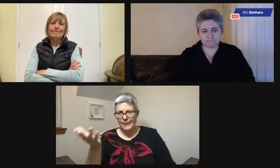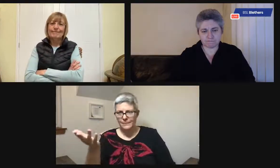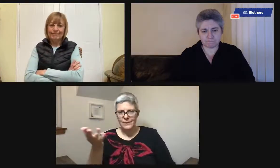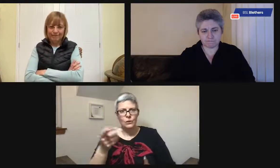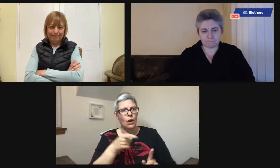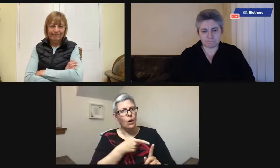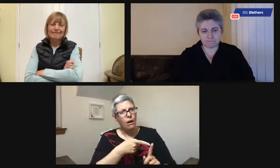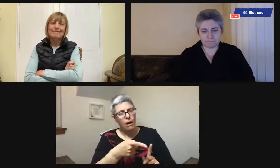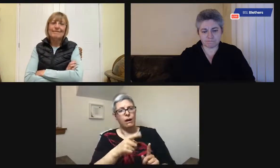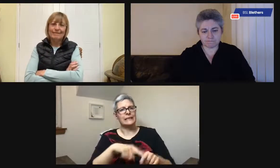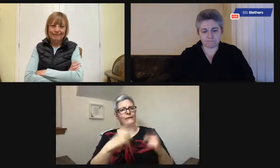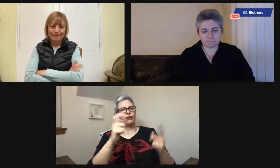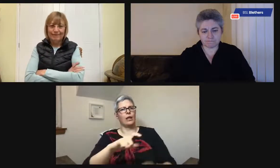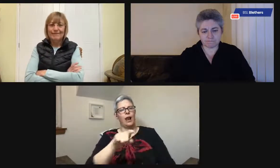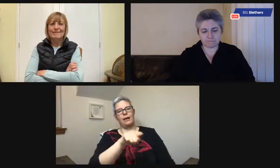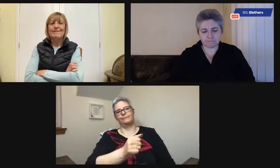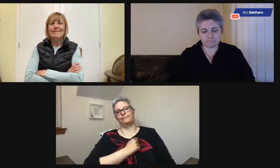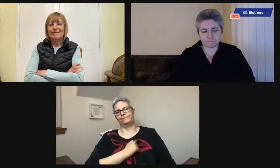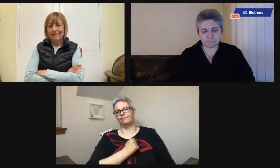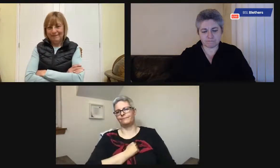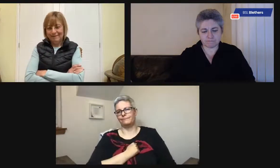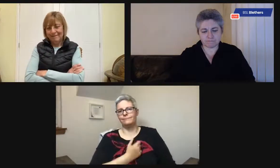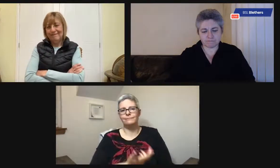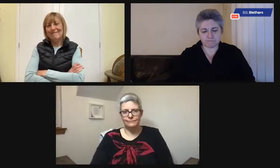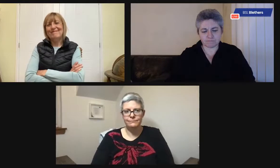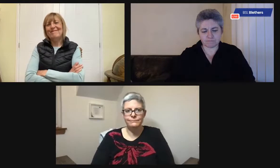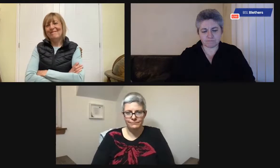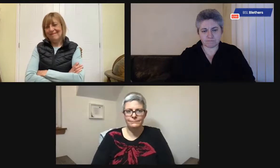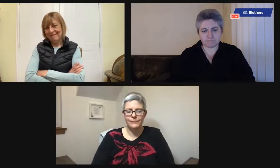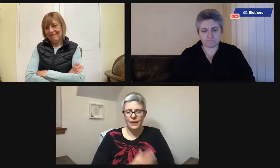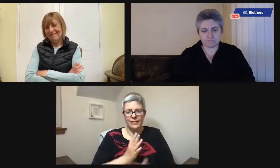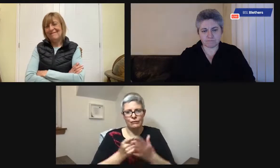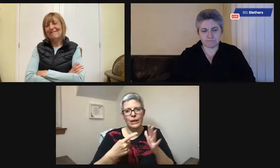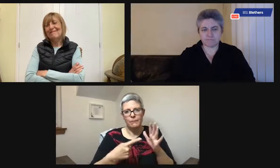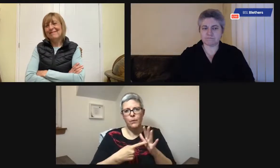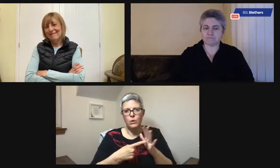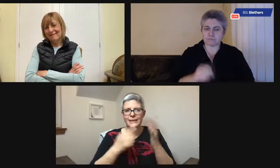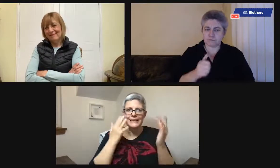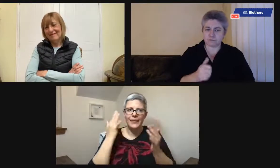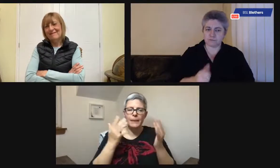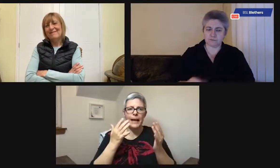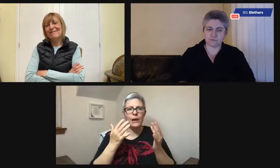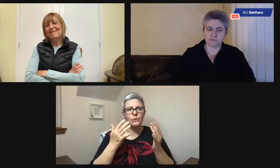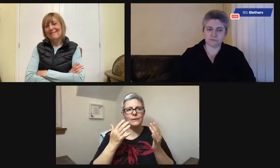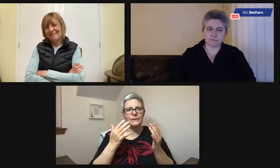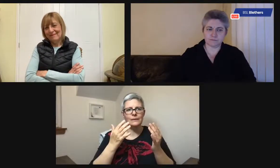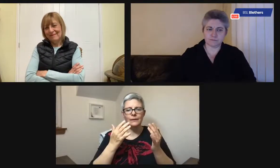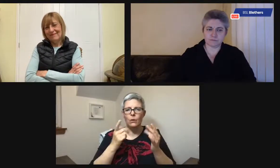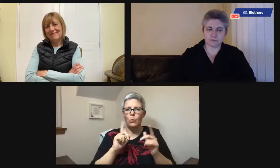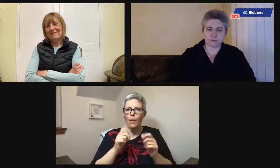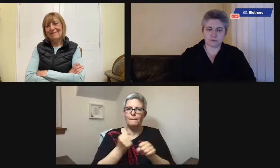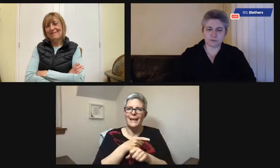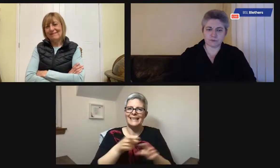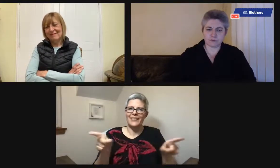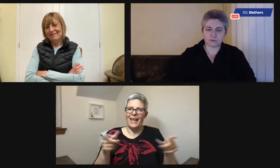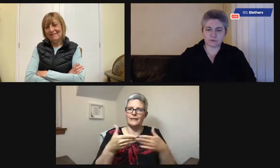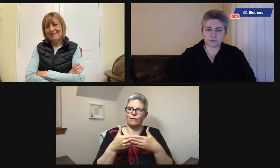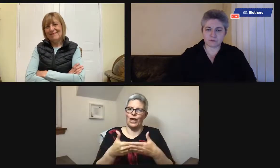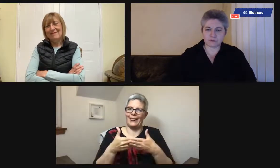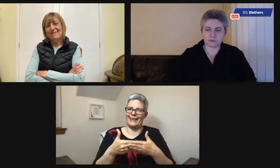walking down the street. Maybe they can't remember the number. Maybe they can't remember the name. So something visual to really give them